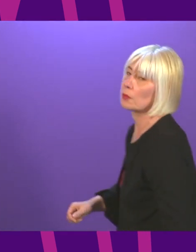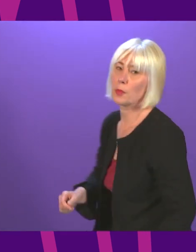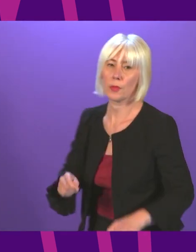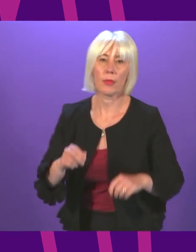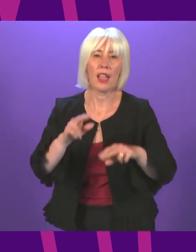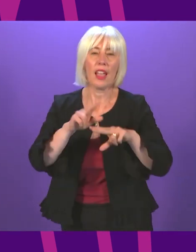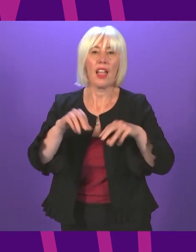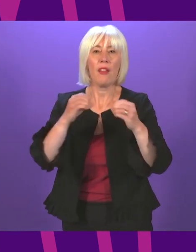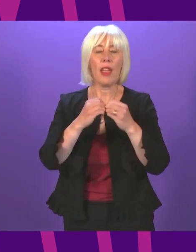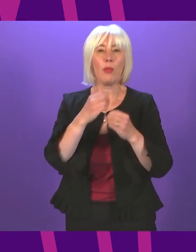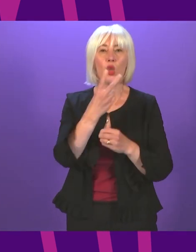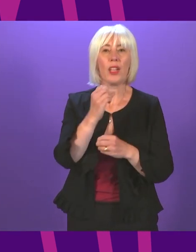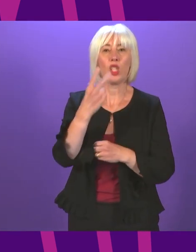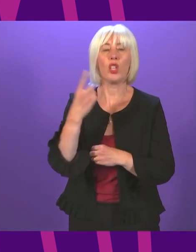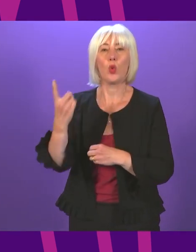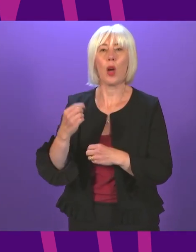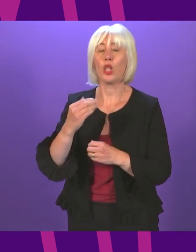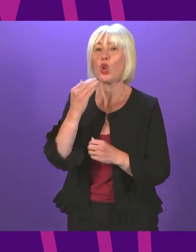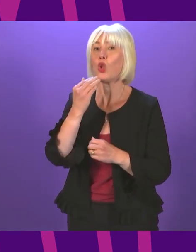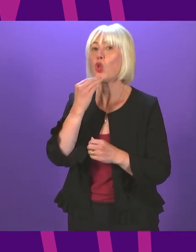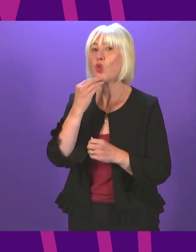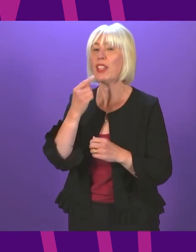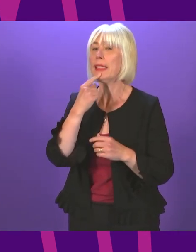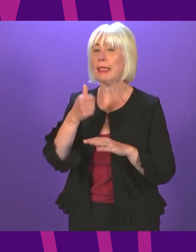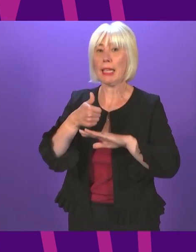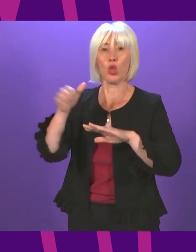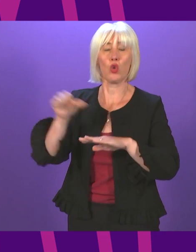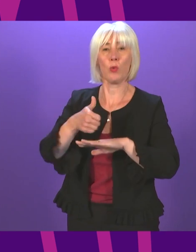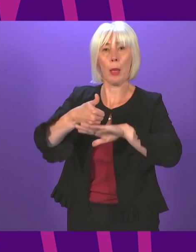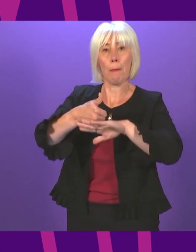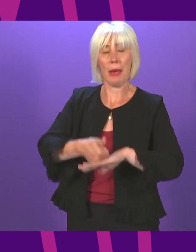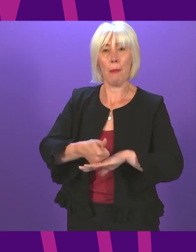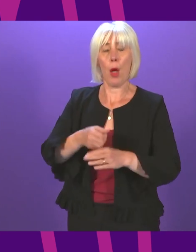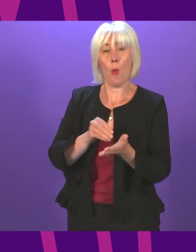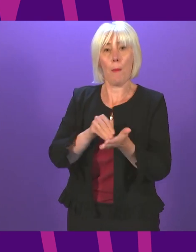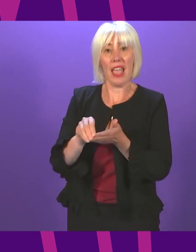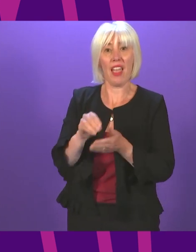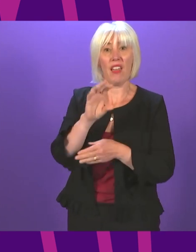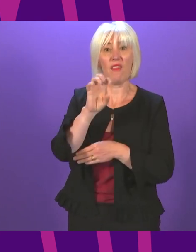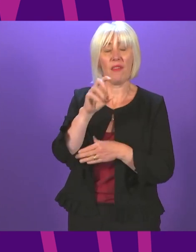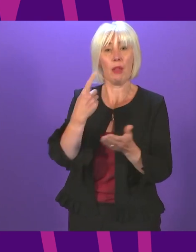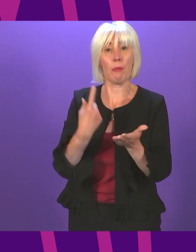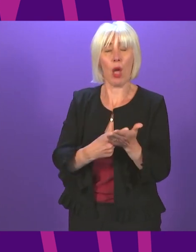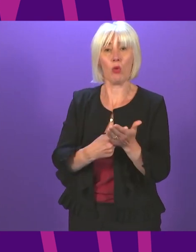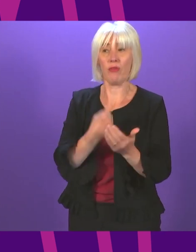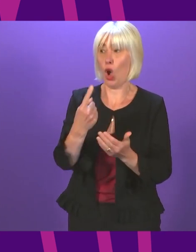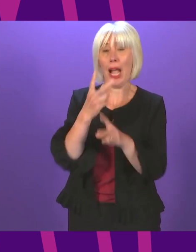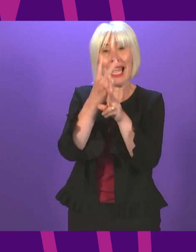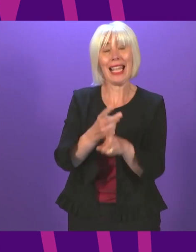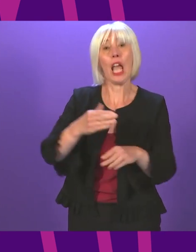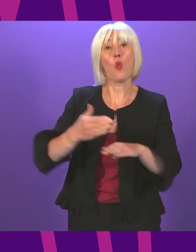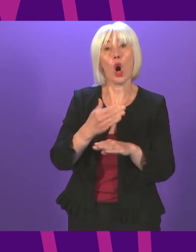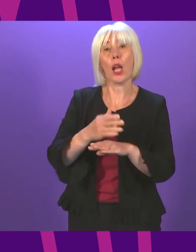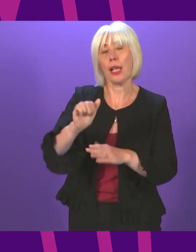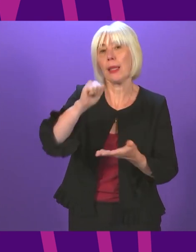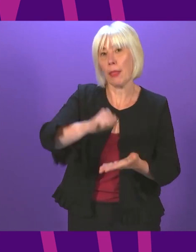supported Scottish Labour's demand for a minimum of £15 an hour for social care workers in the budget. Less than two weeks